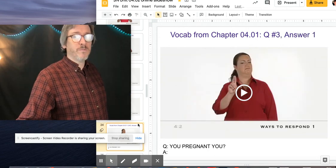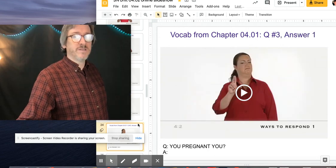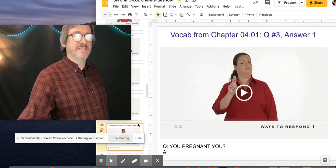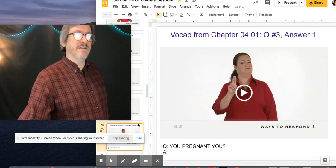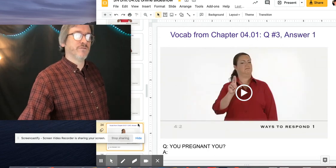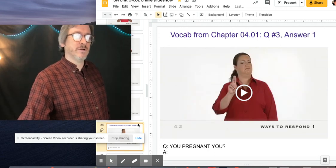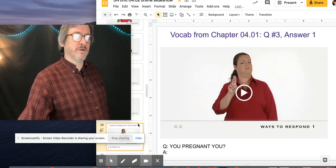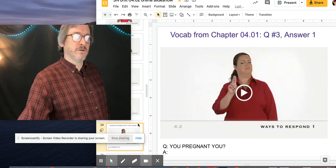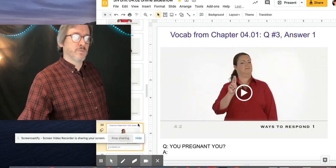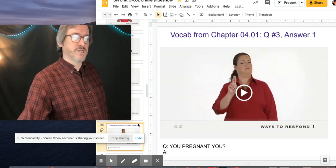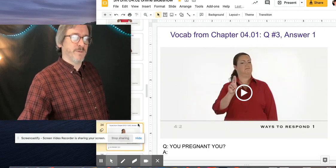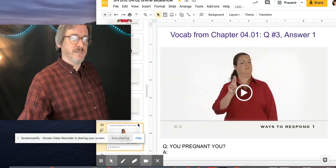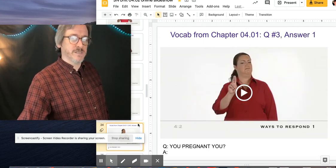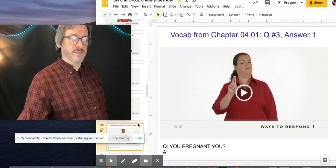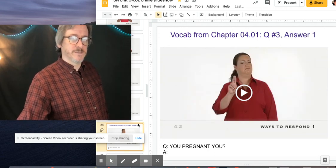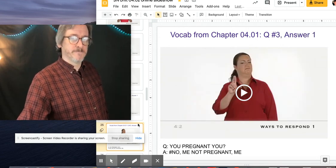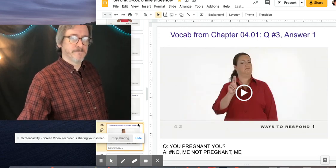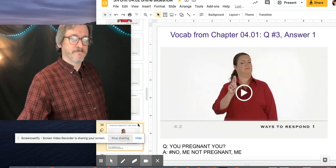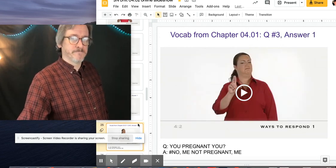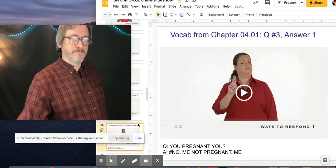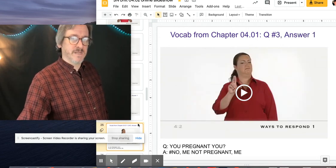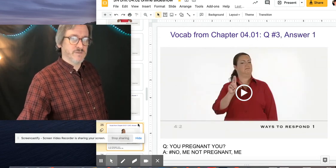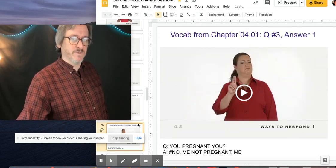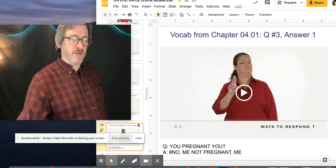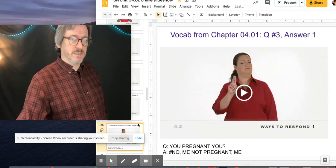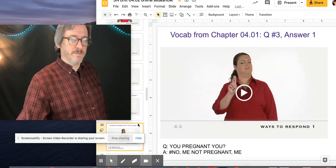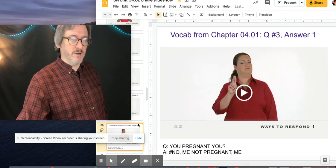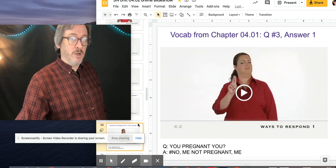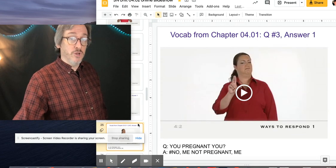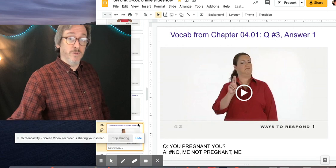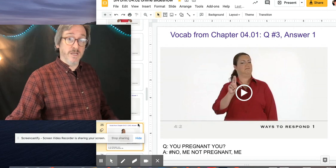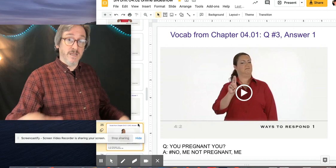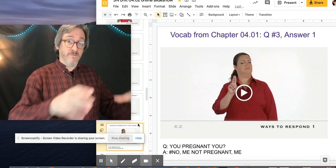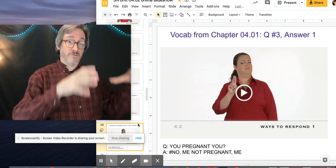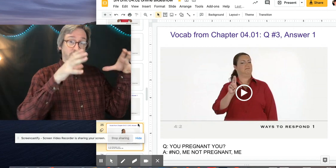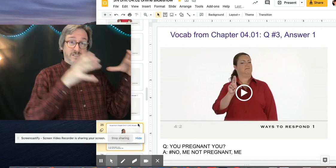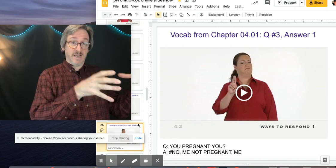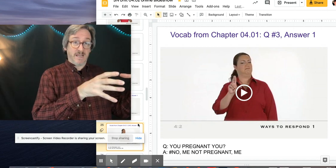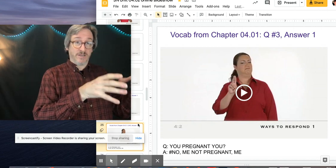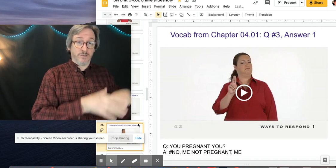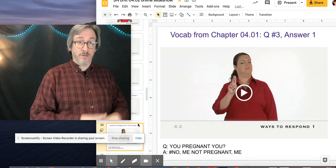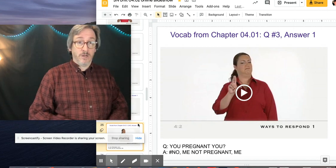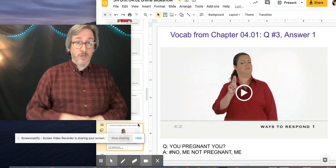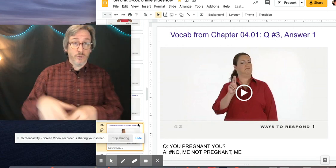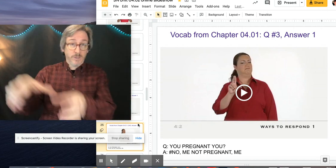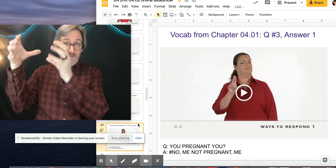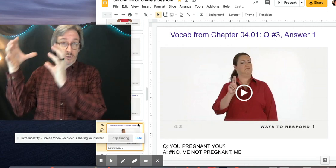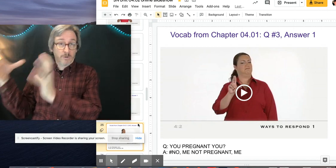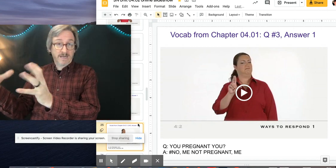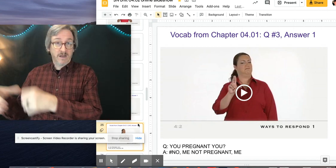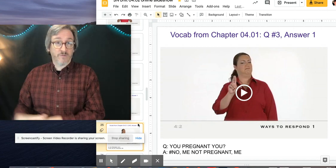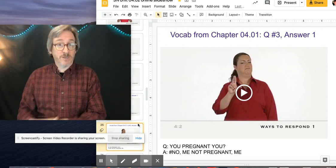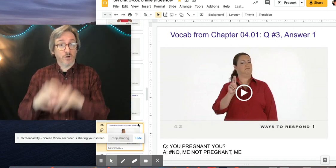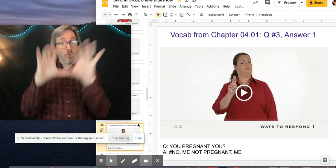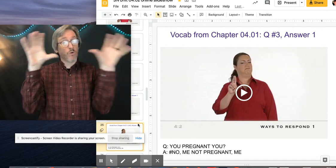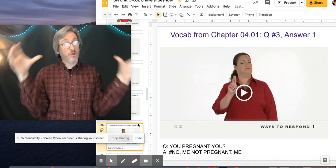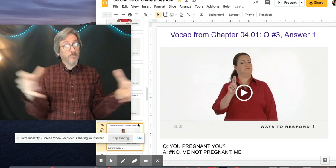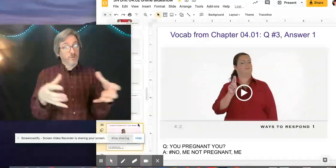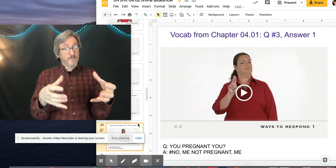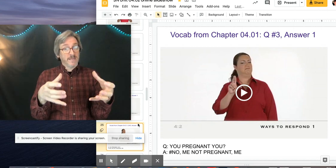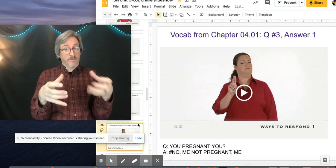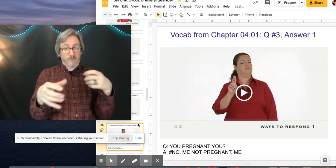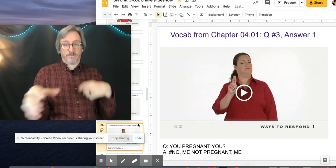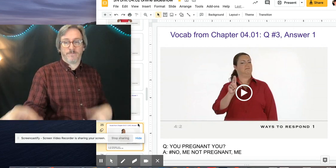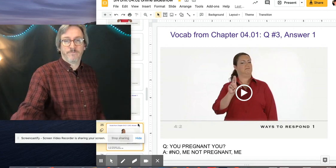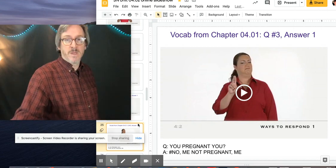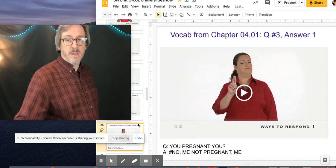also different responses. As we've talked about, you can give just the negation. You can give the corrected information or you can